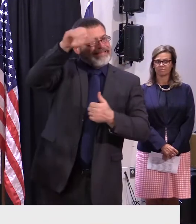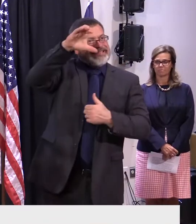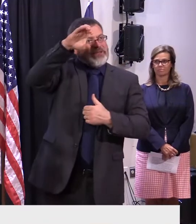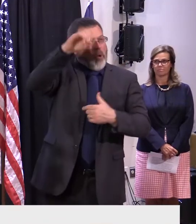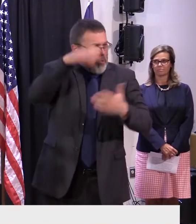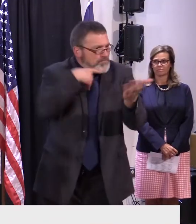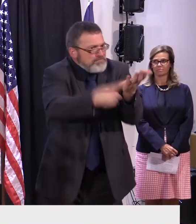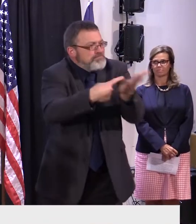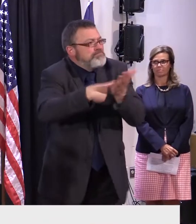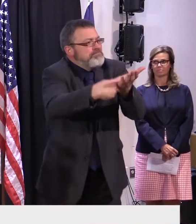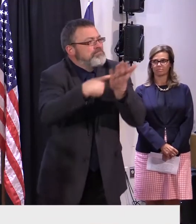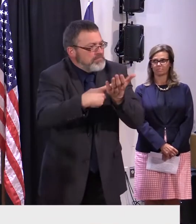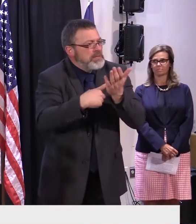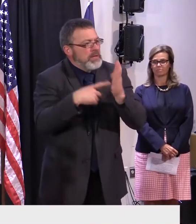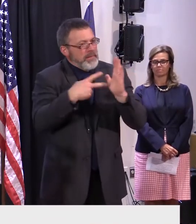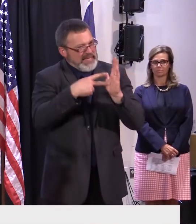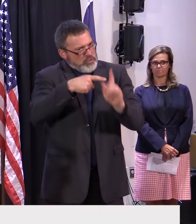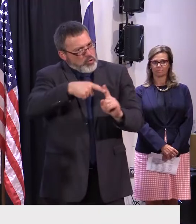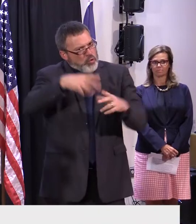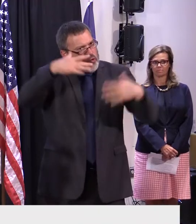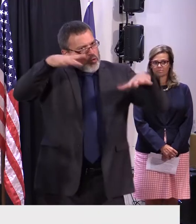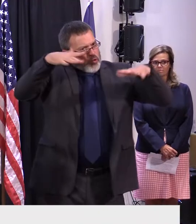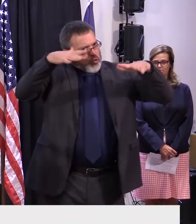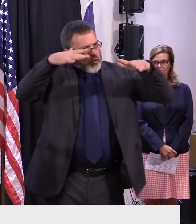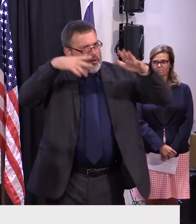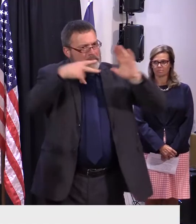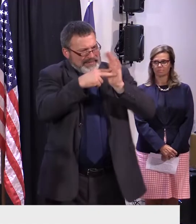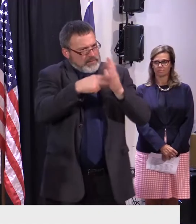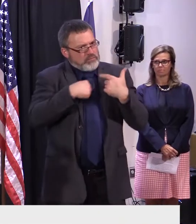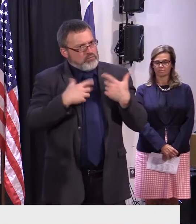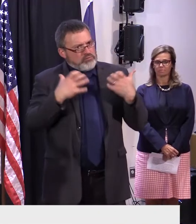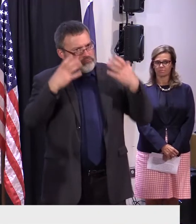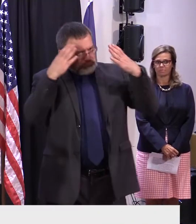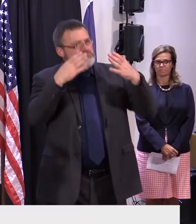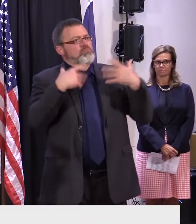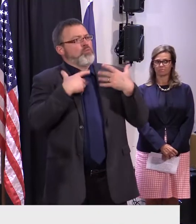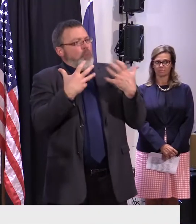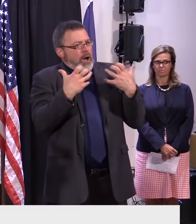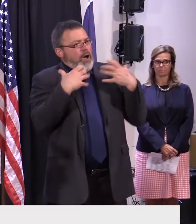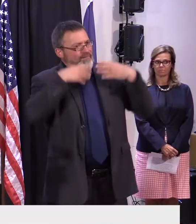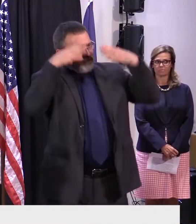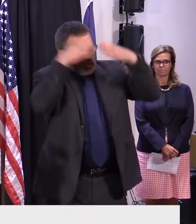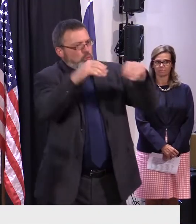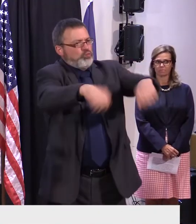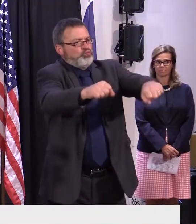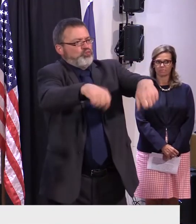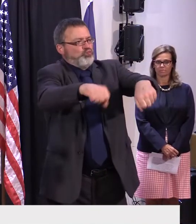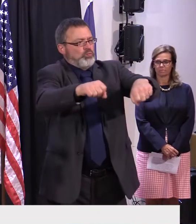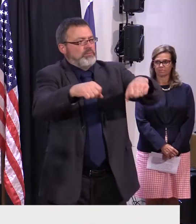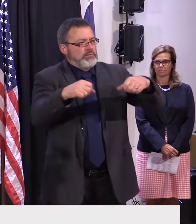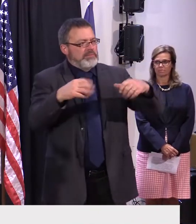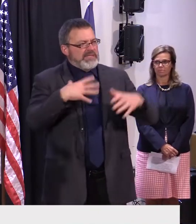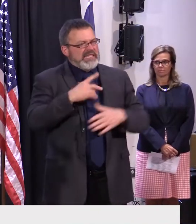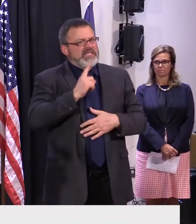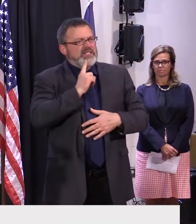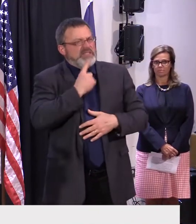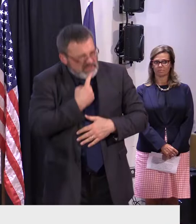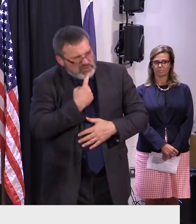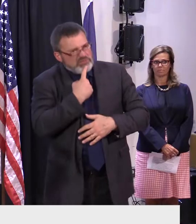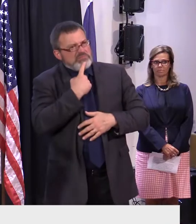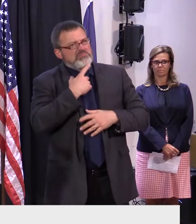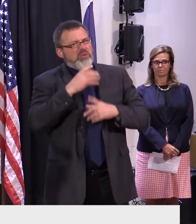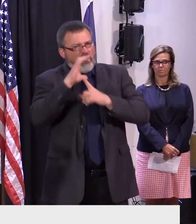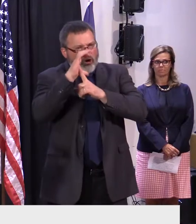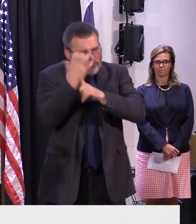relationships matter. They matter to me, but they matter to them as well. It's part of our culture, and I think it's going to make a big